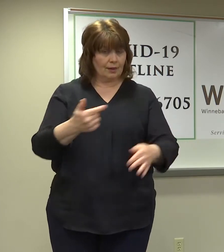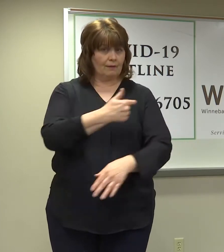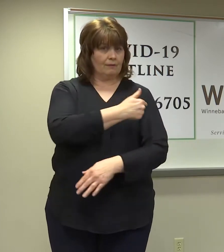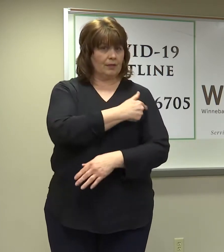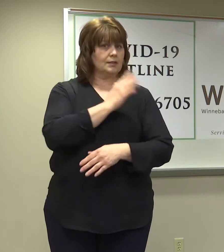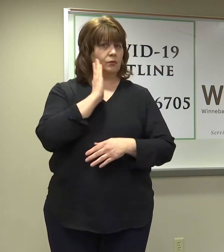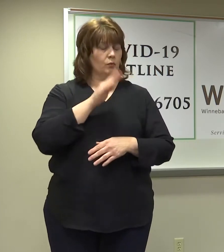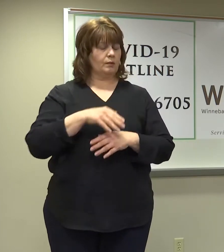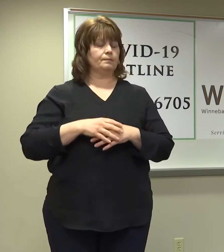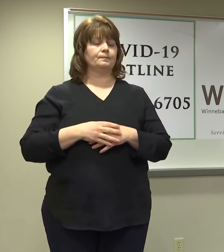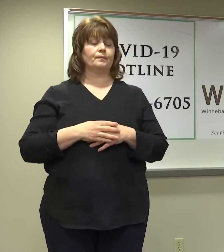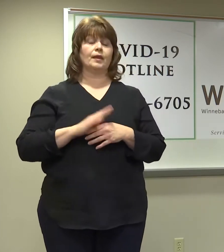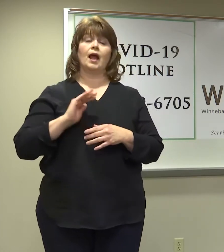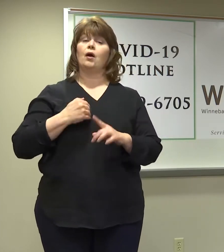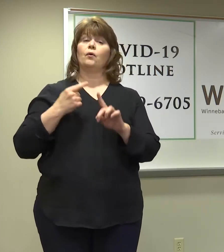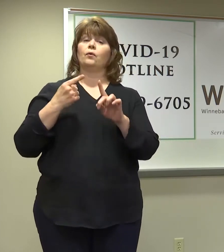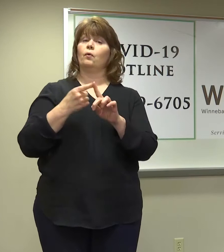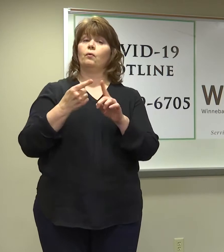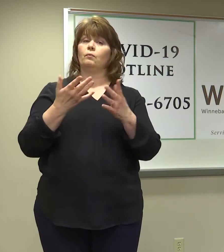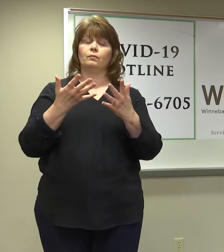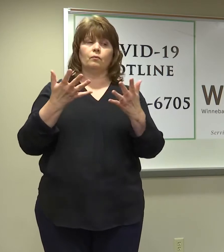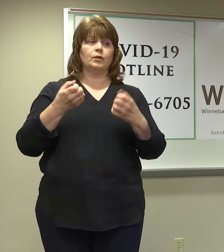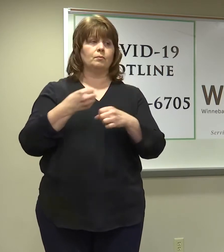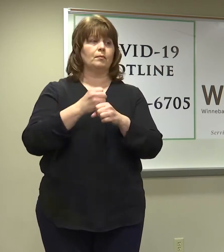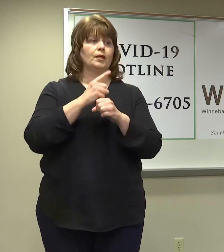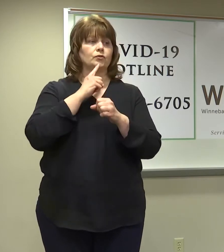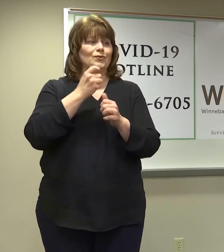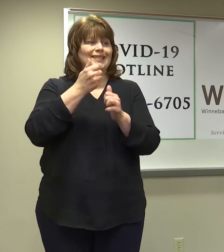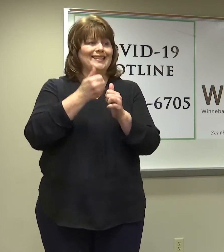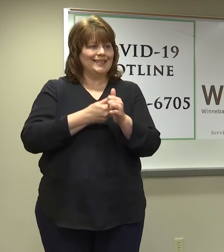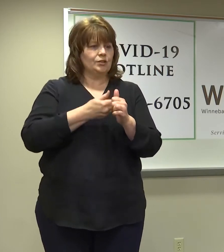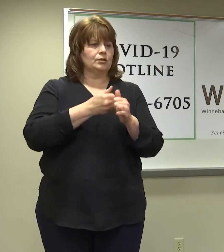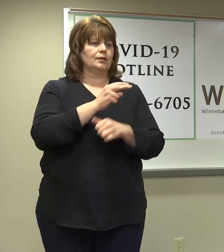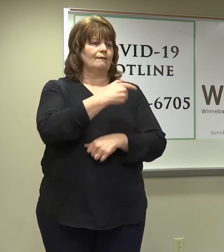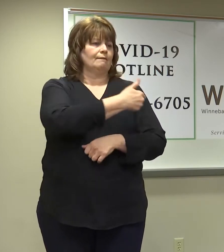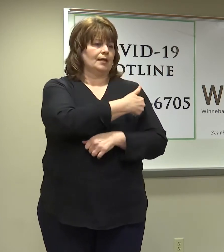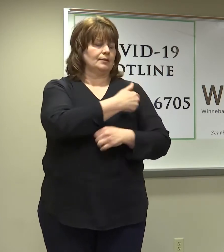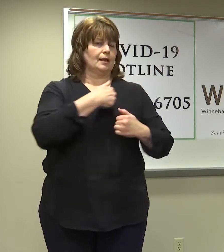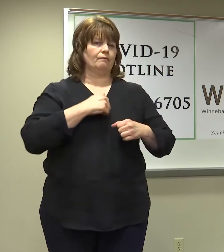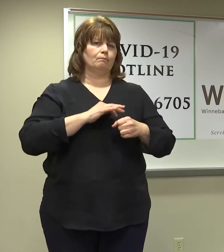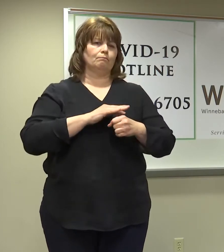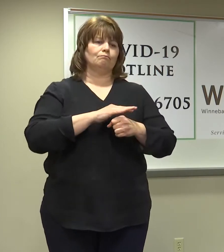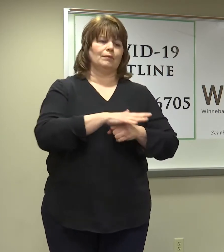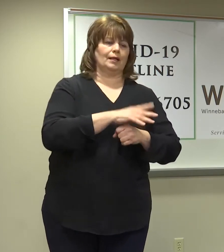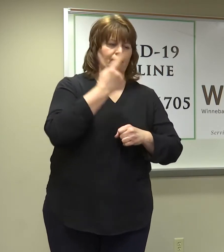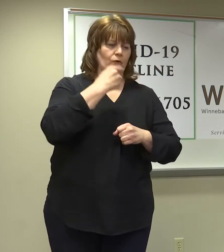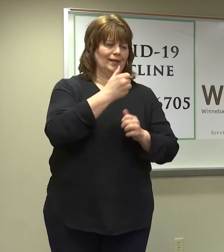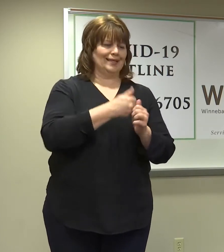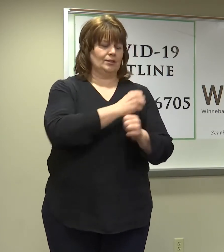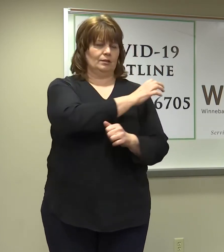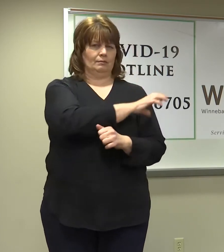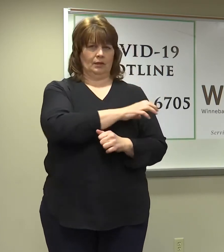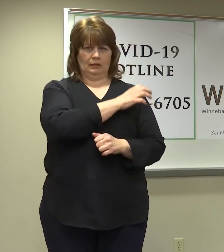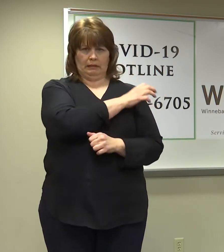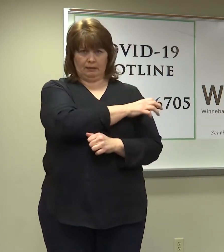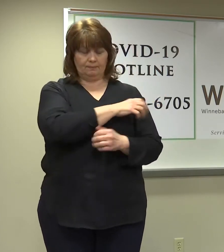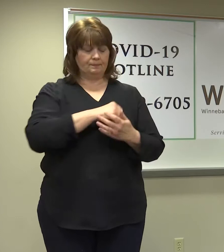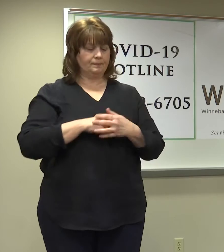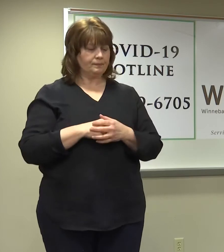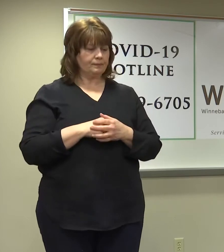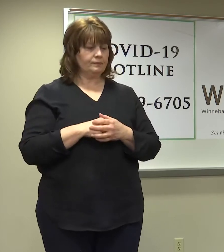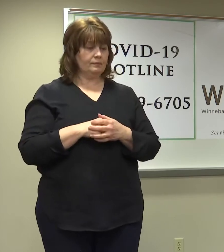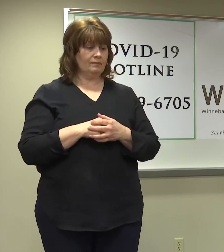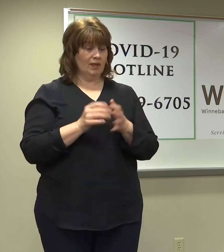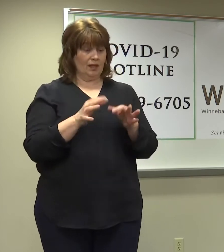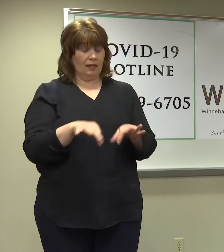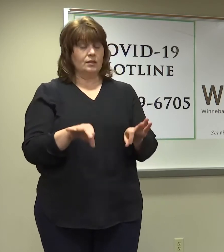there is sufficient vaccine, including the type of vaccine for individuals scheduled for a clinic. And this becomes equally and just